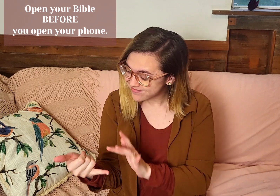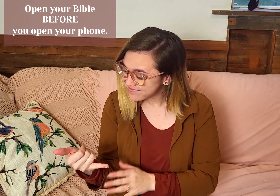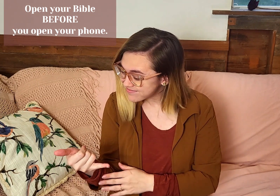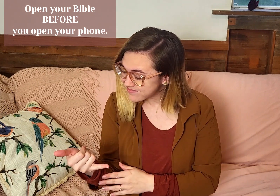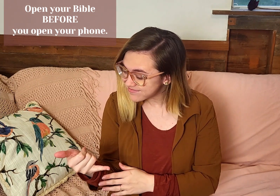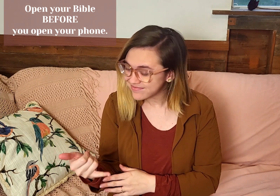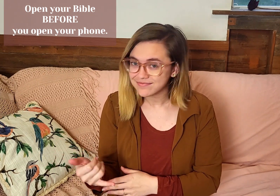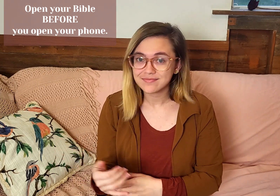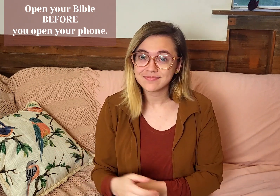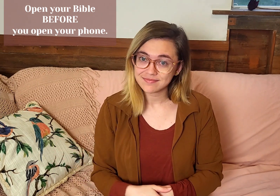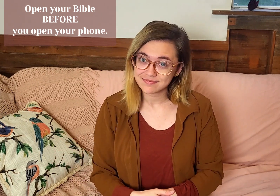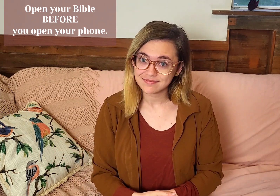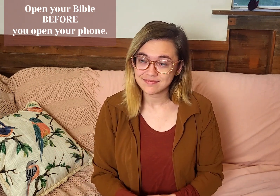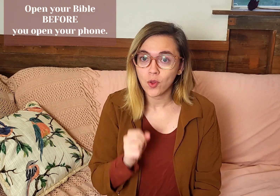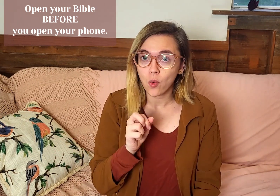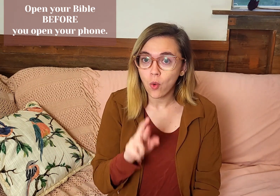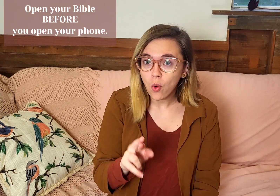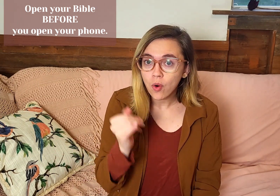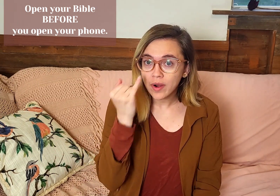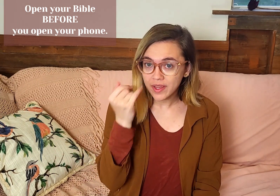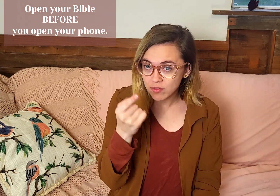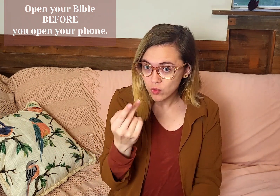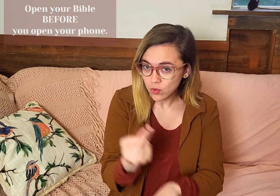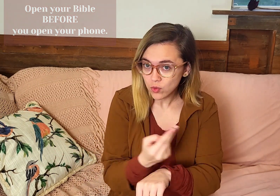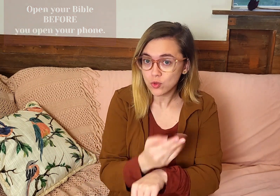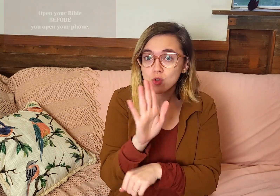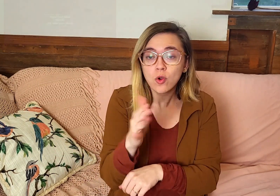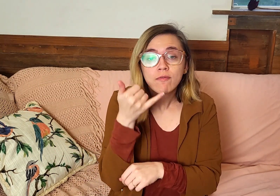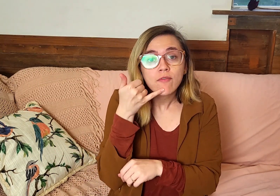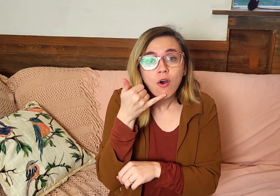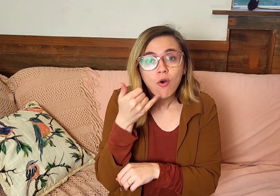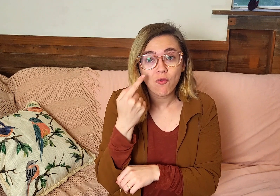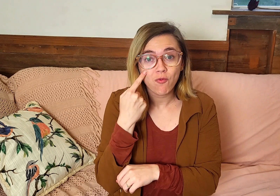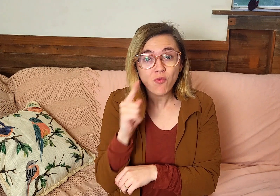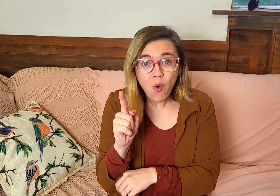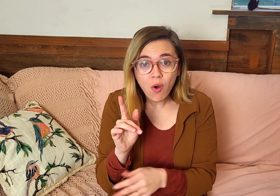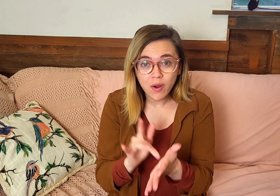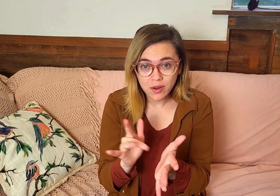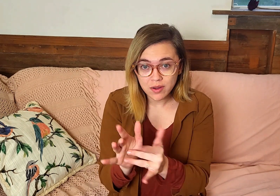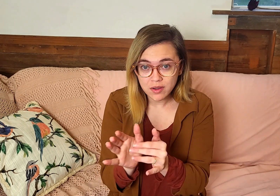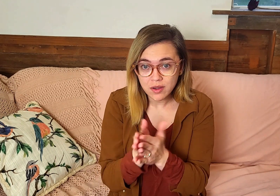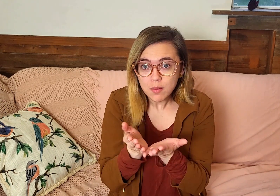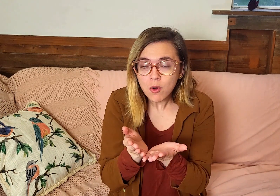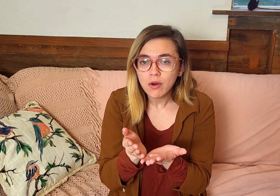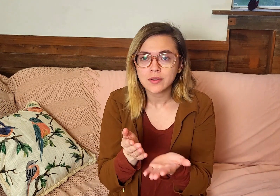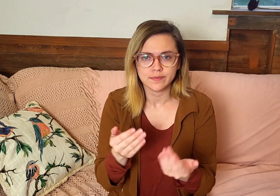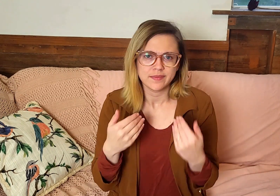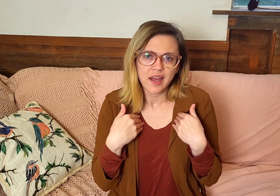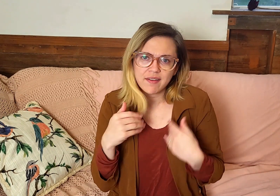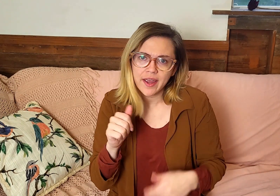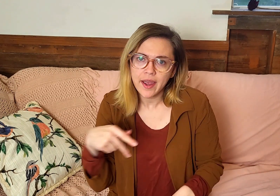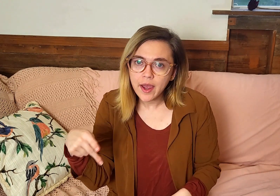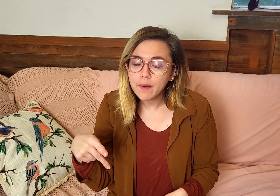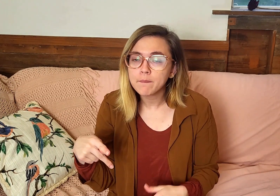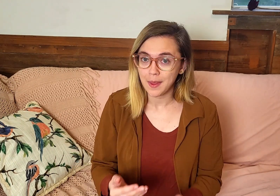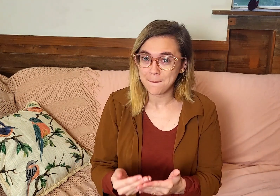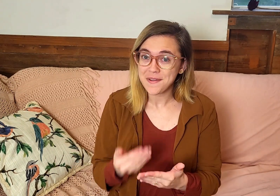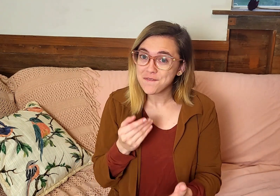start scrolling through social media. Or if you use your phone for your Bible app, before